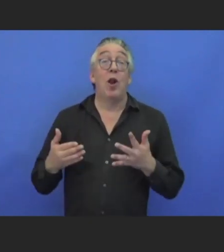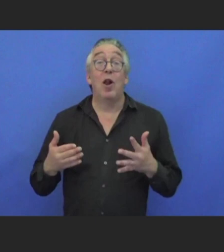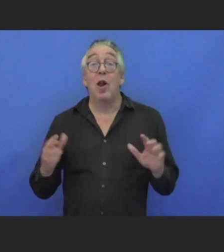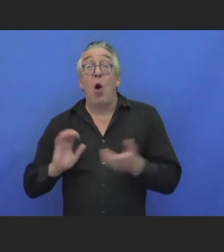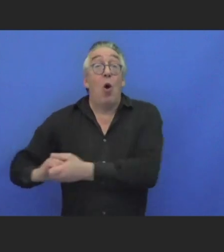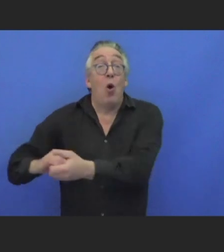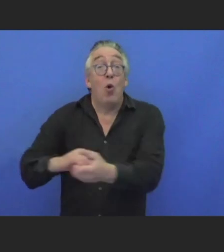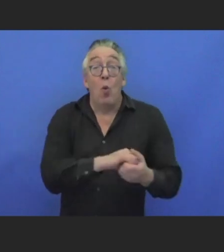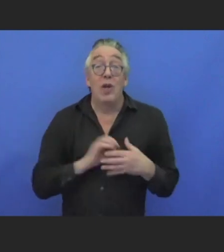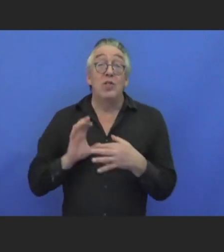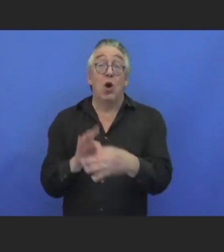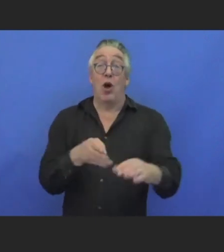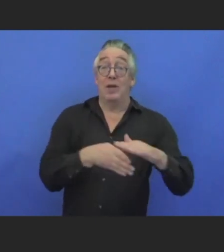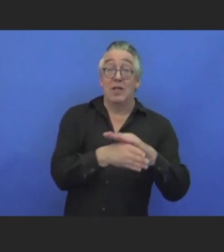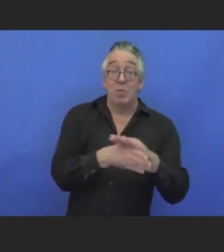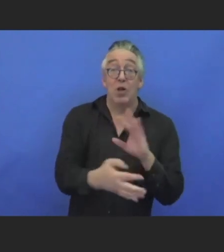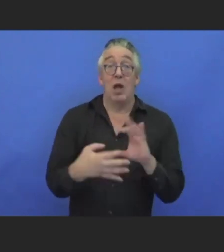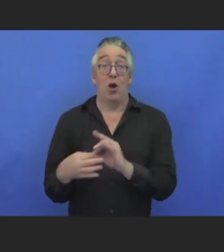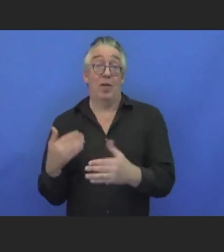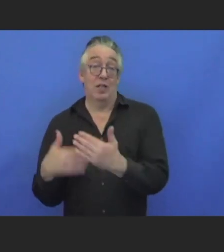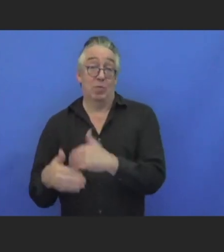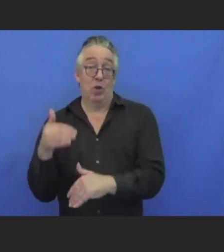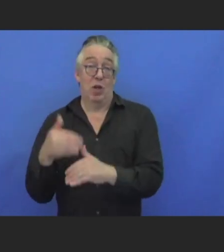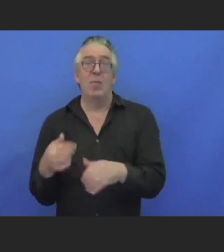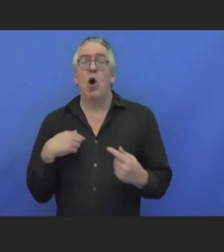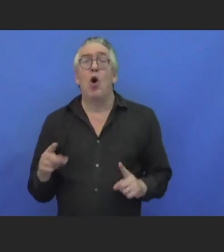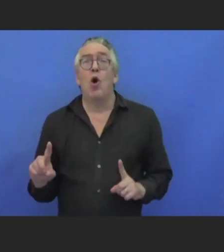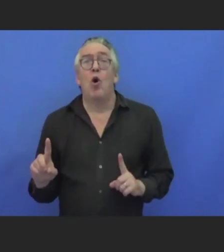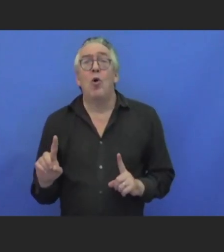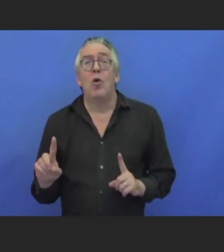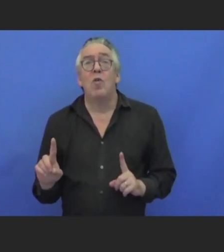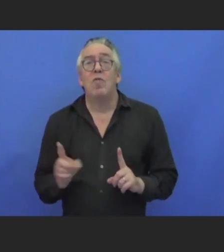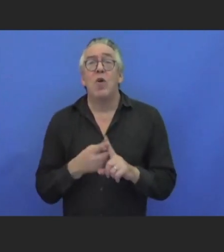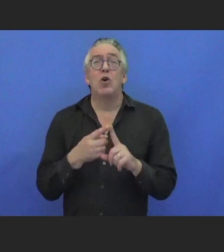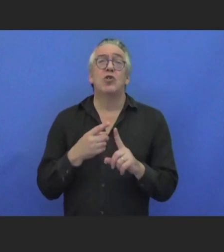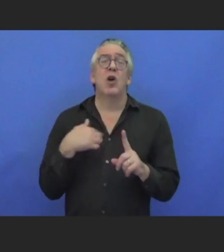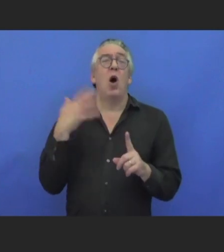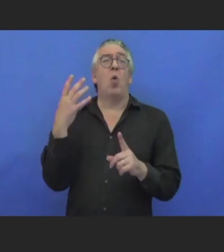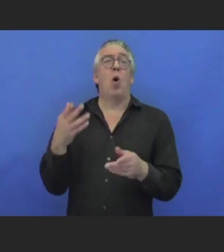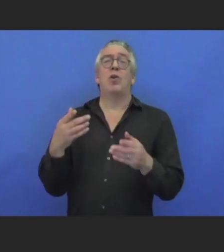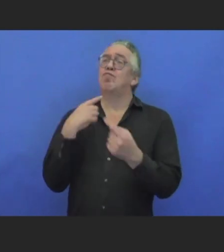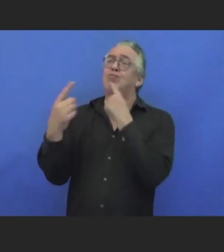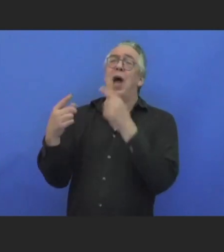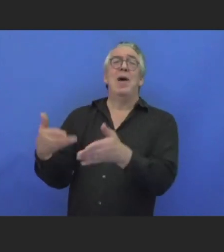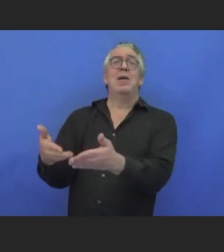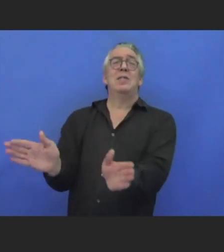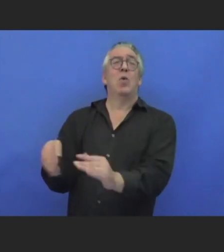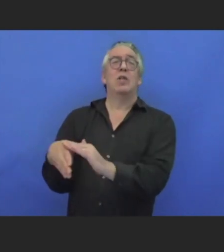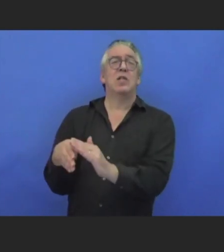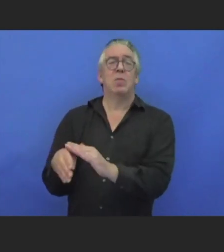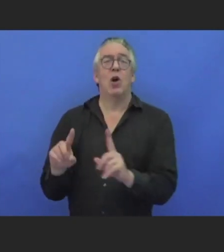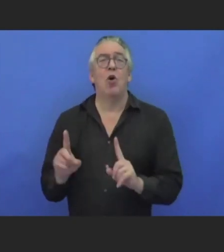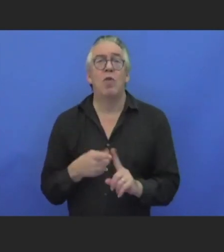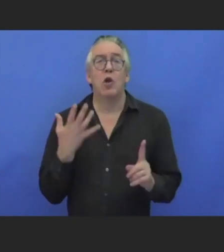Disability. I would like to start first before I talk about general accessibility and build on what my